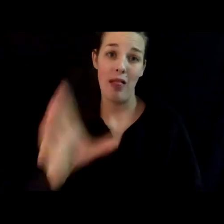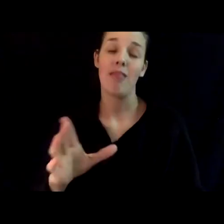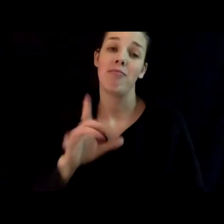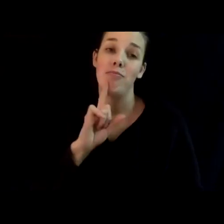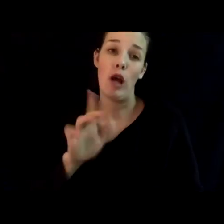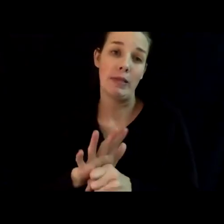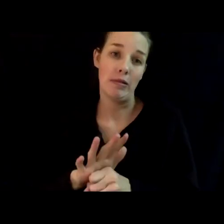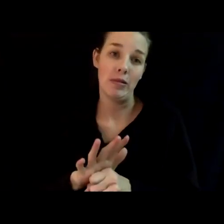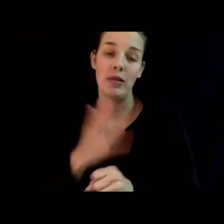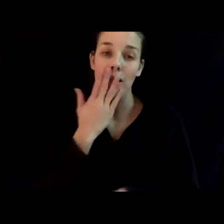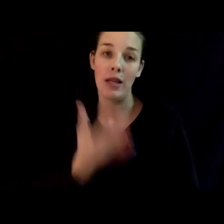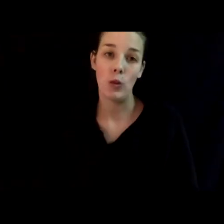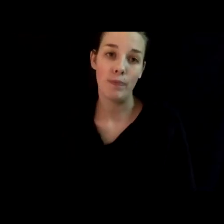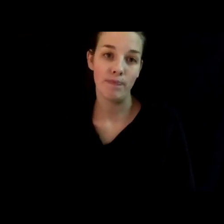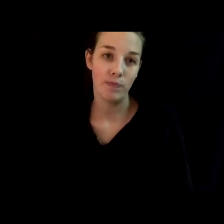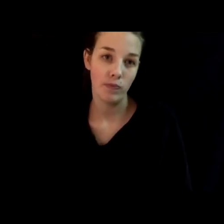you of that. Thank you.